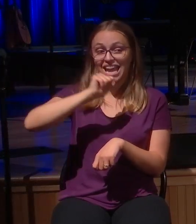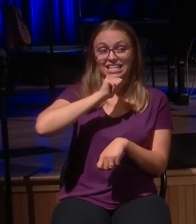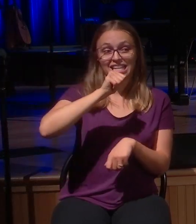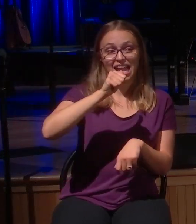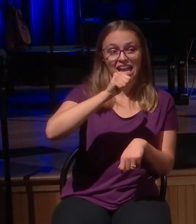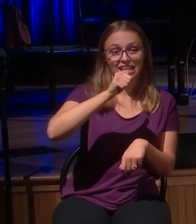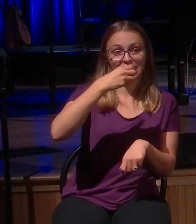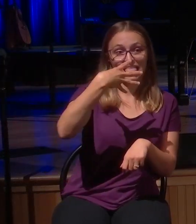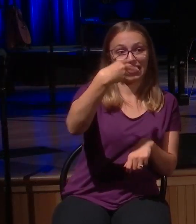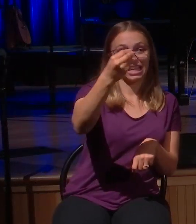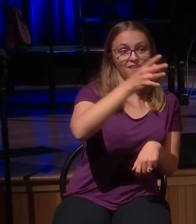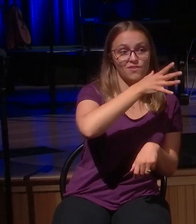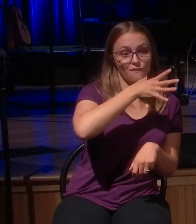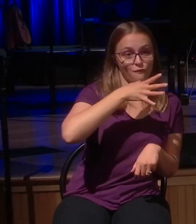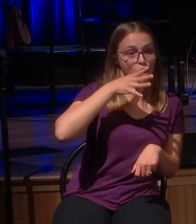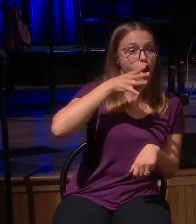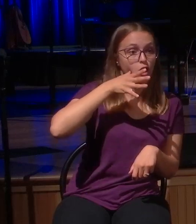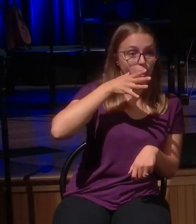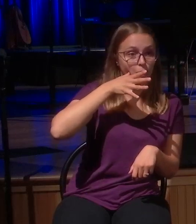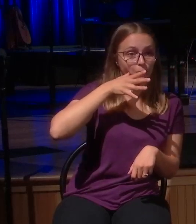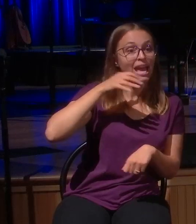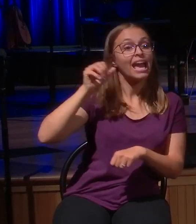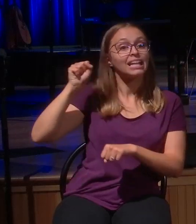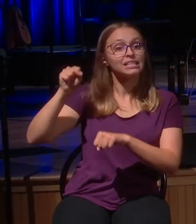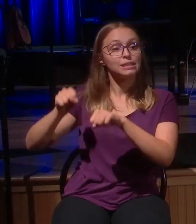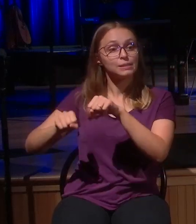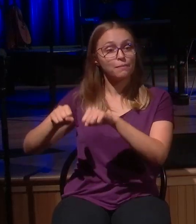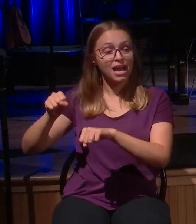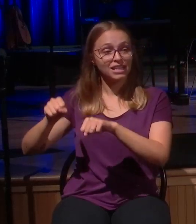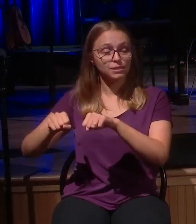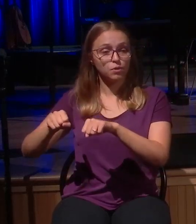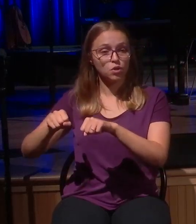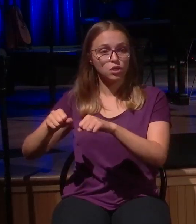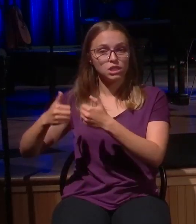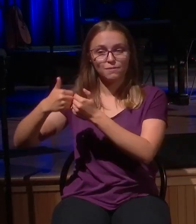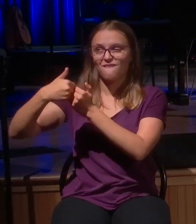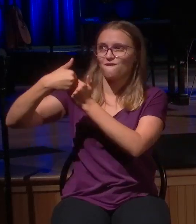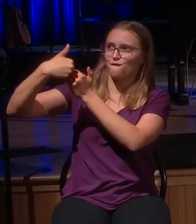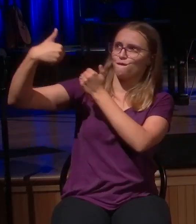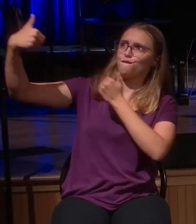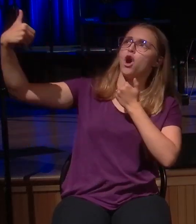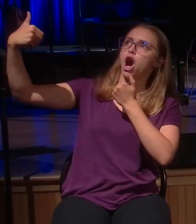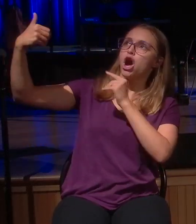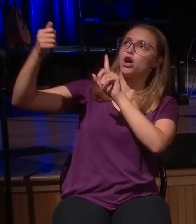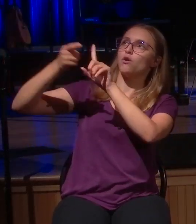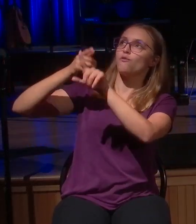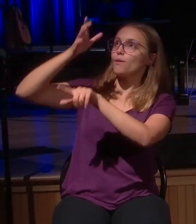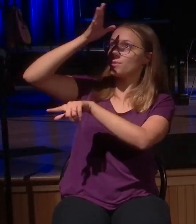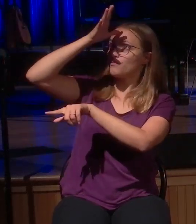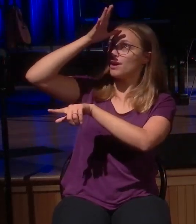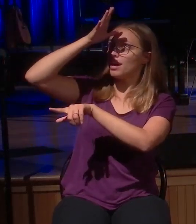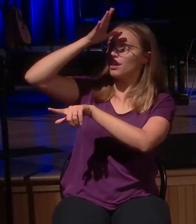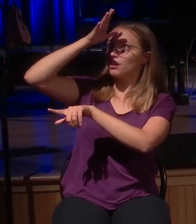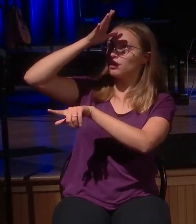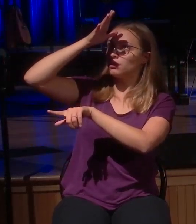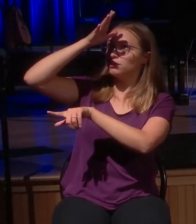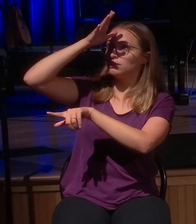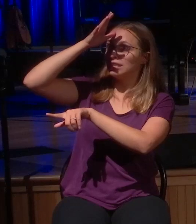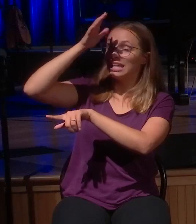It's possible to be apart from the father. Even though you're in church every Sunday. Don't mistake your attendance with your